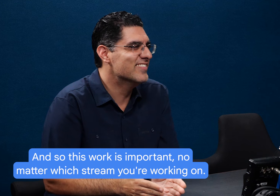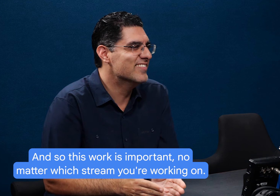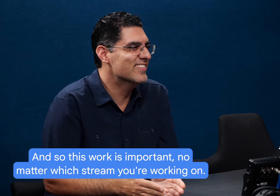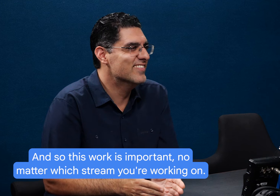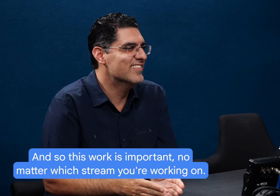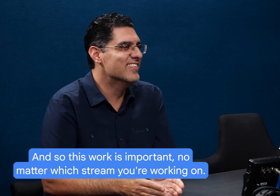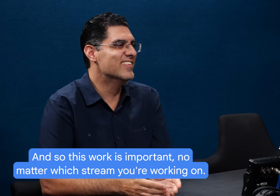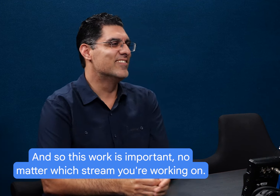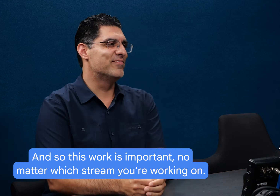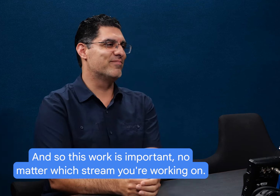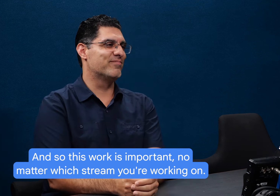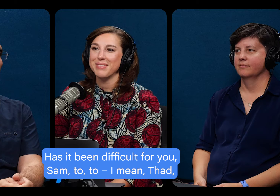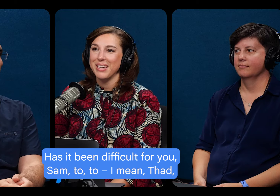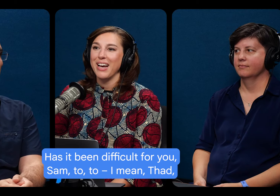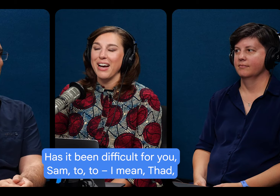which stream you're working on.